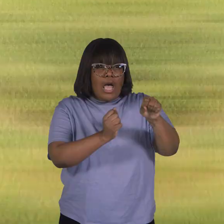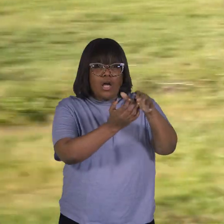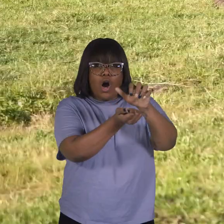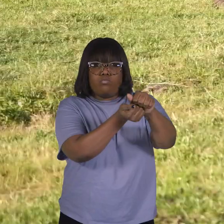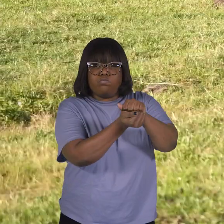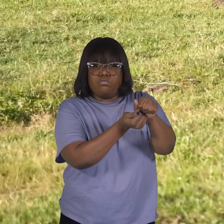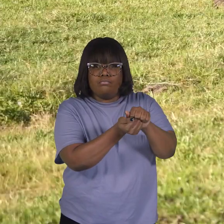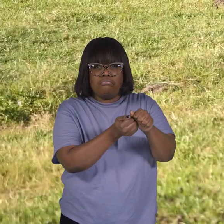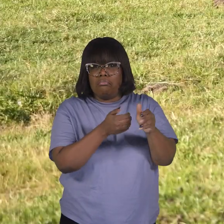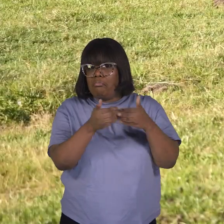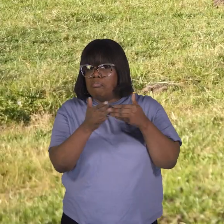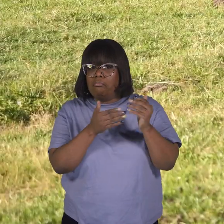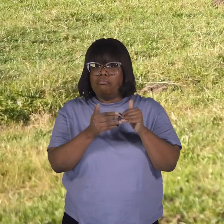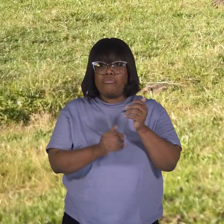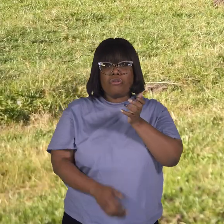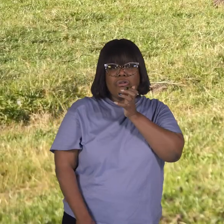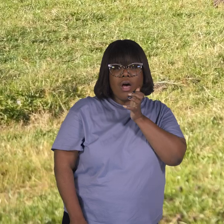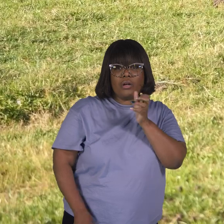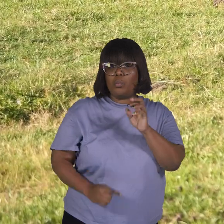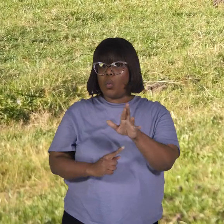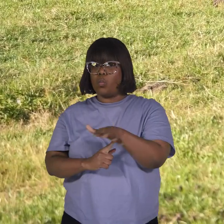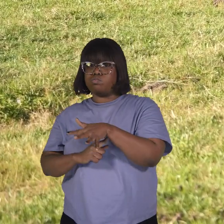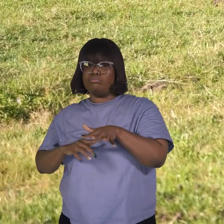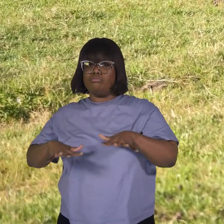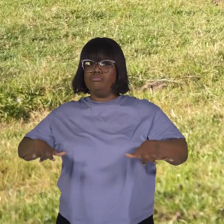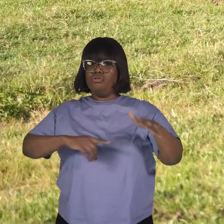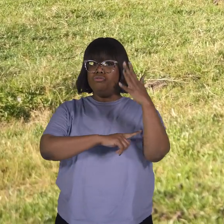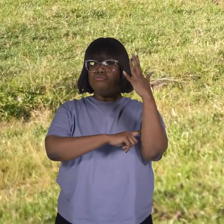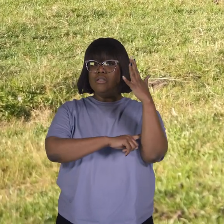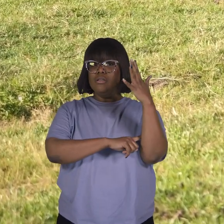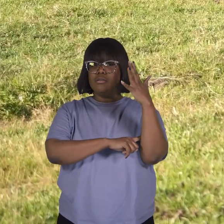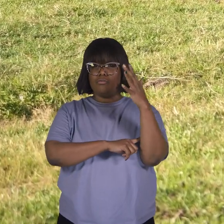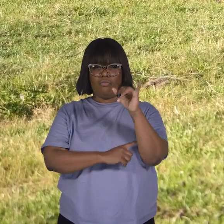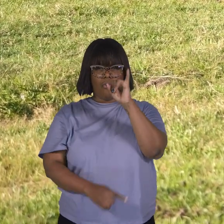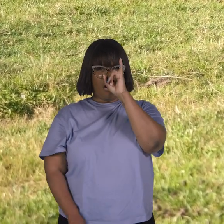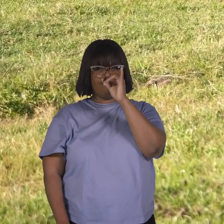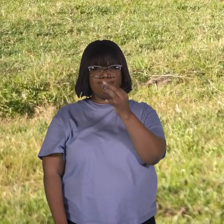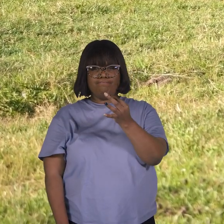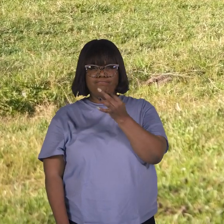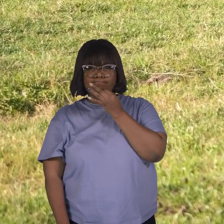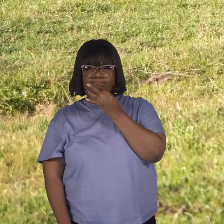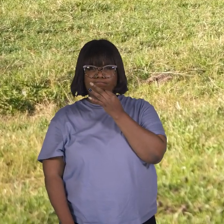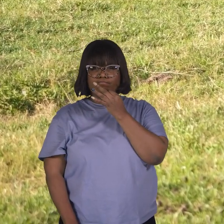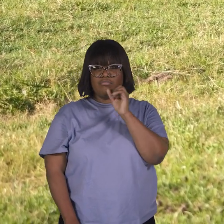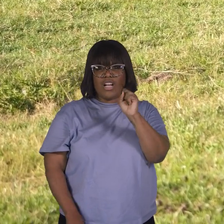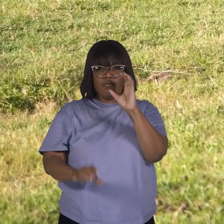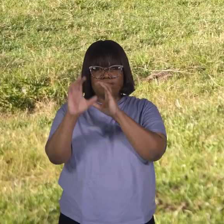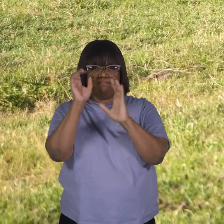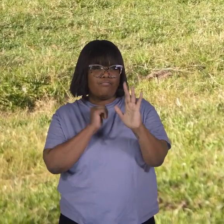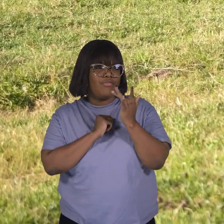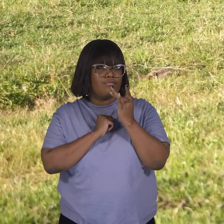So whether it's a grassy meadow or a leafy tree, rhinos are experts at finding their favorite snacks.